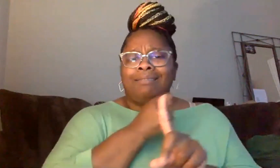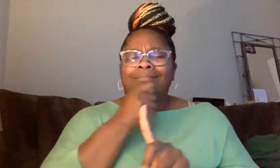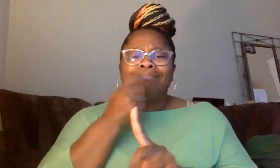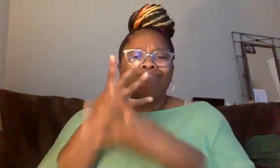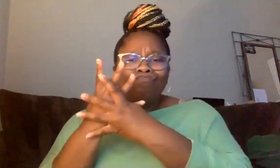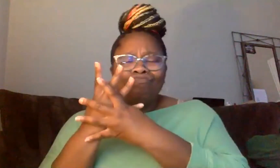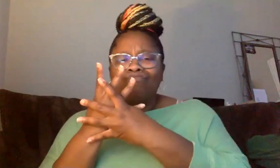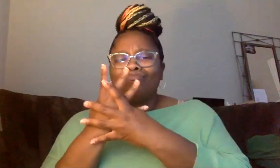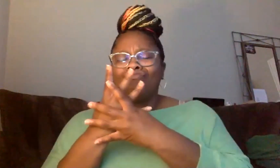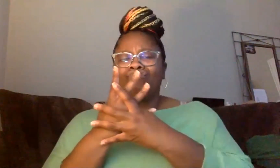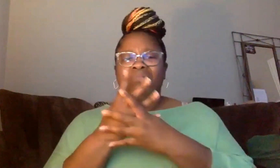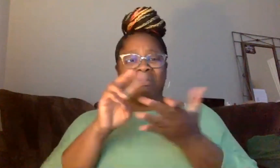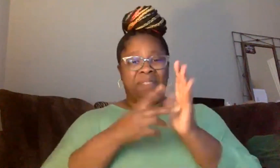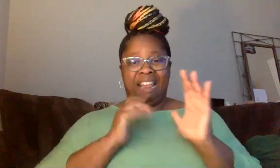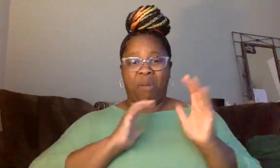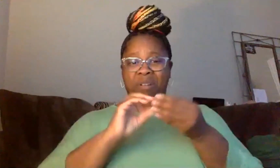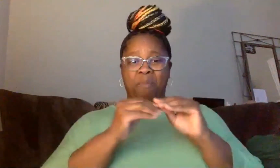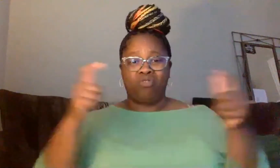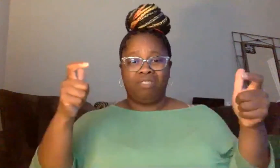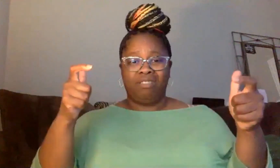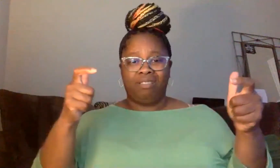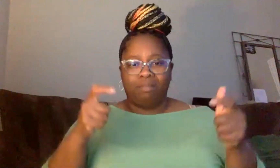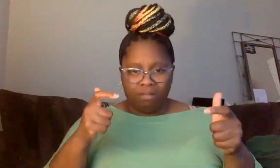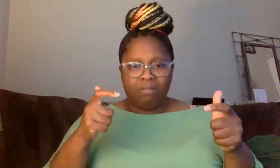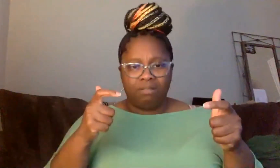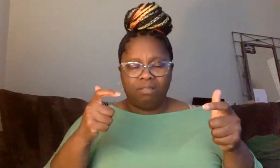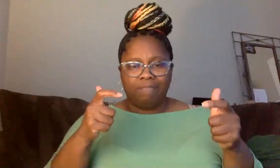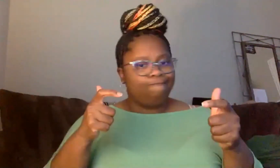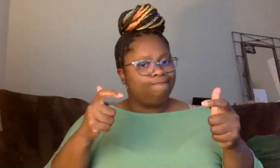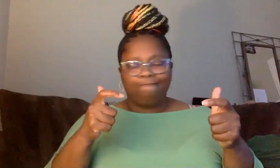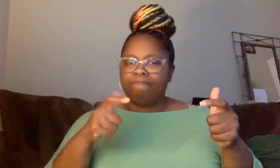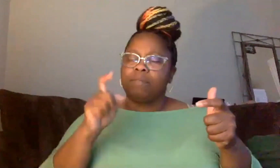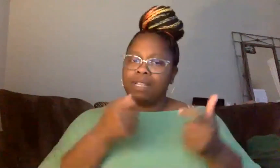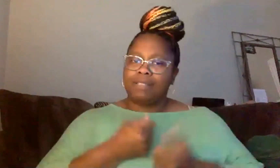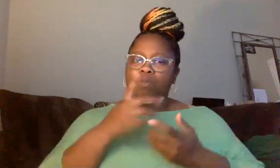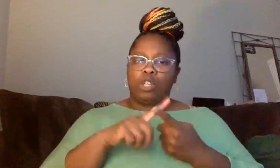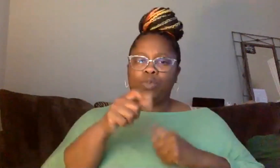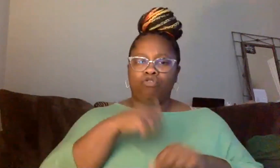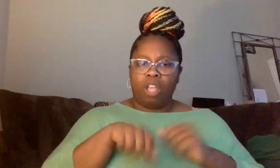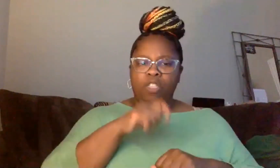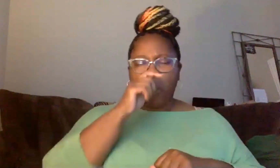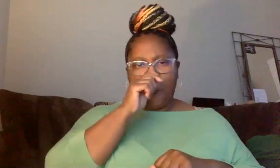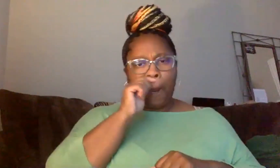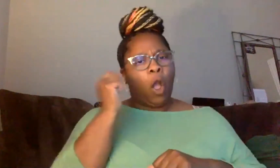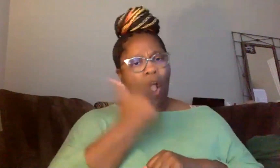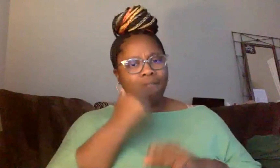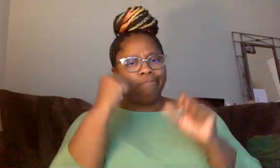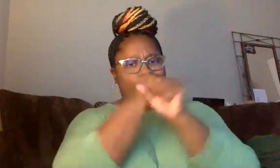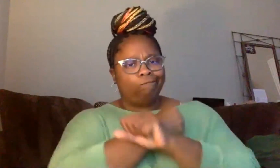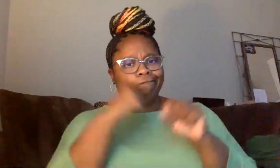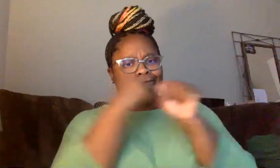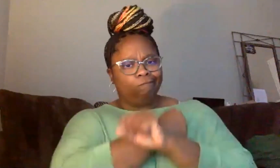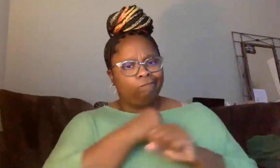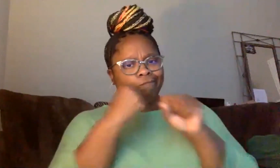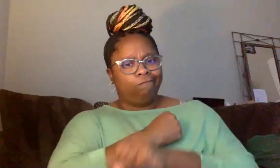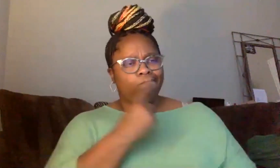nothing but take away from our unity and take away from our numbers. So we just need to express to each other that we all have, we're all fighting the same fight because we all see the